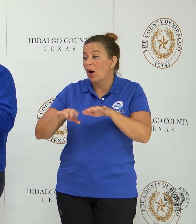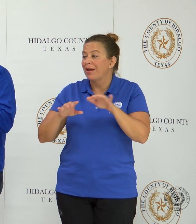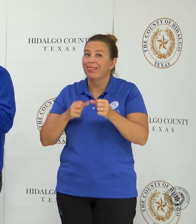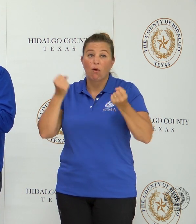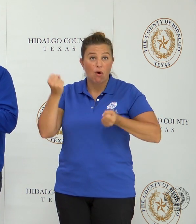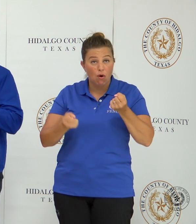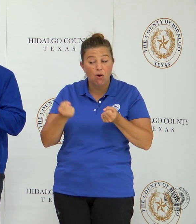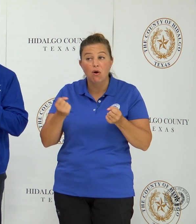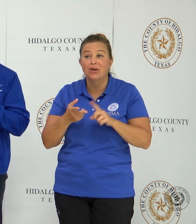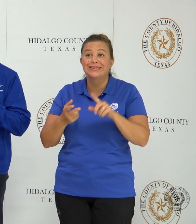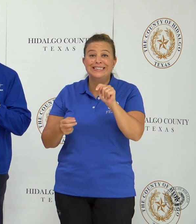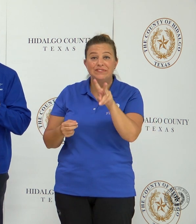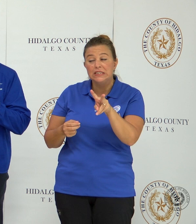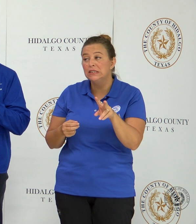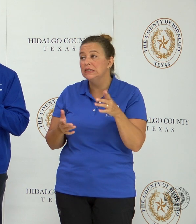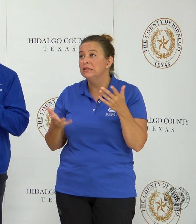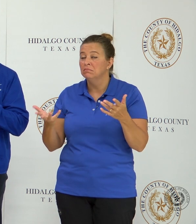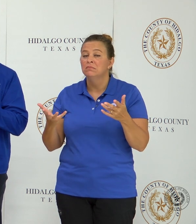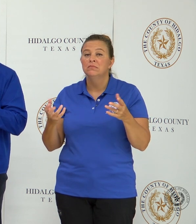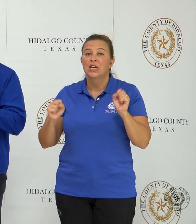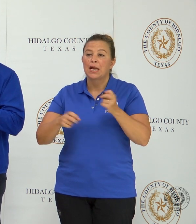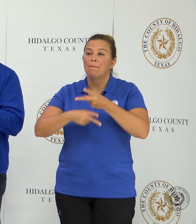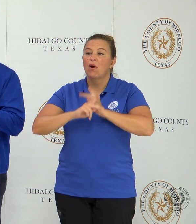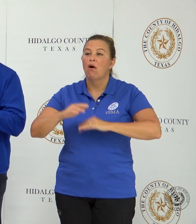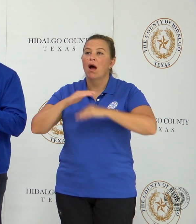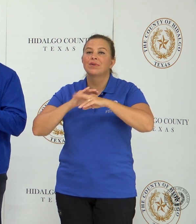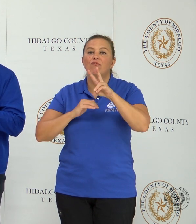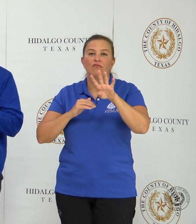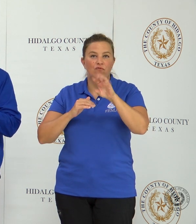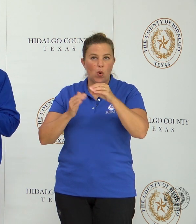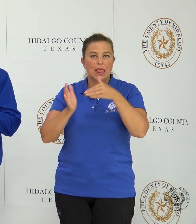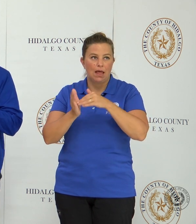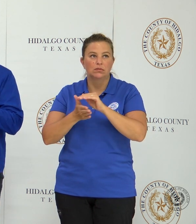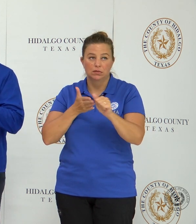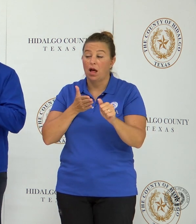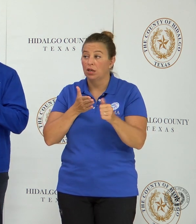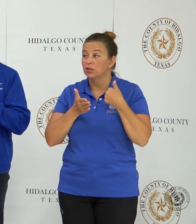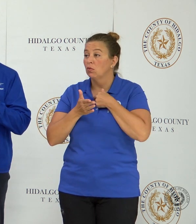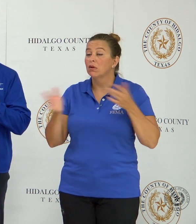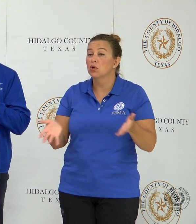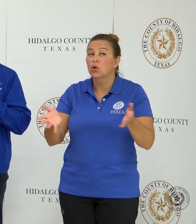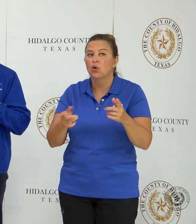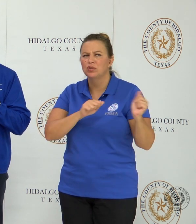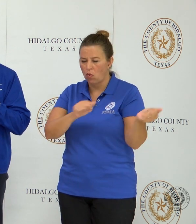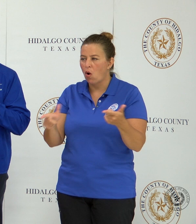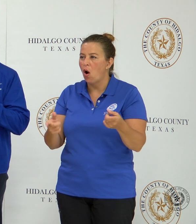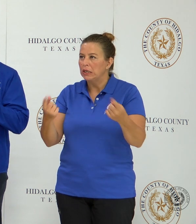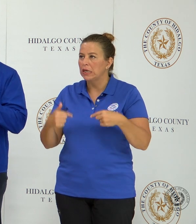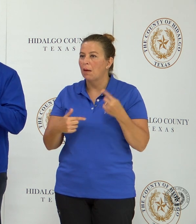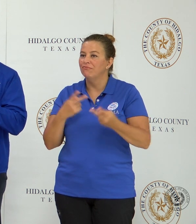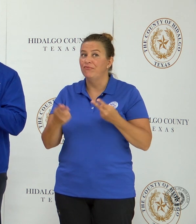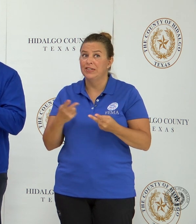like vehicles, TV, you may borrow up to $40,000. We encourage everyone to visit